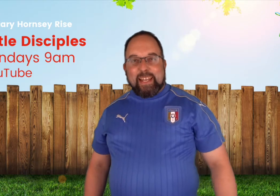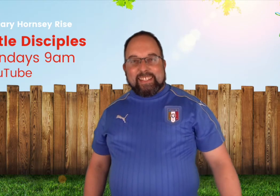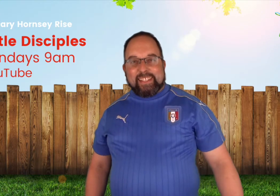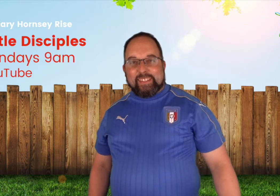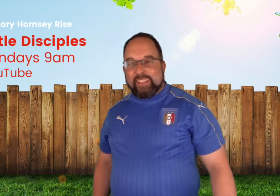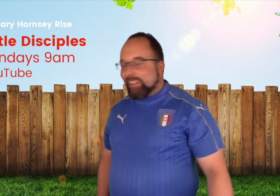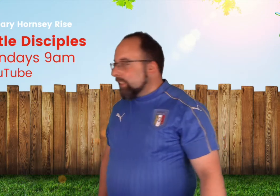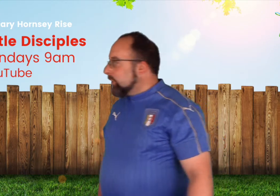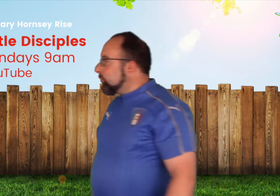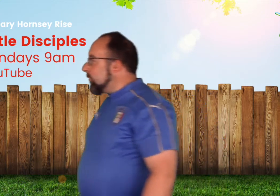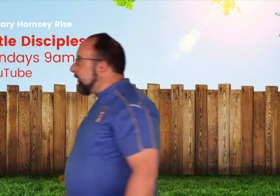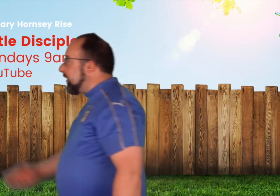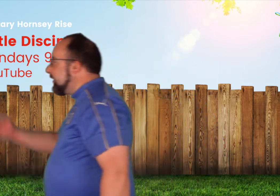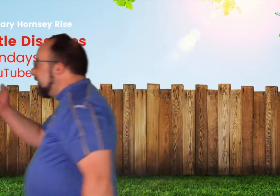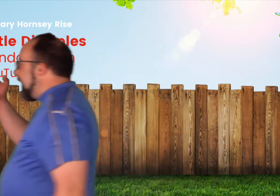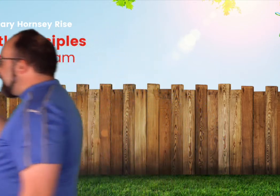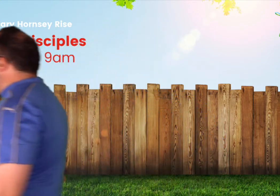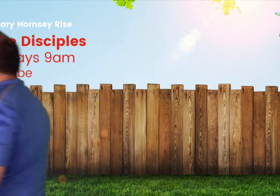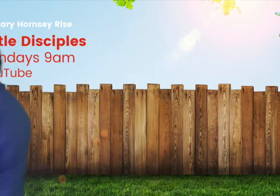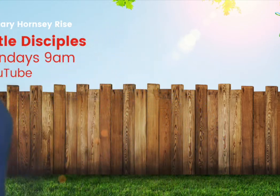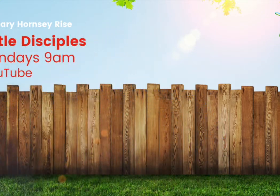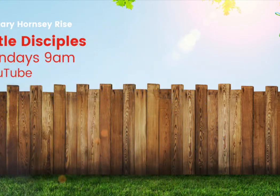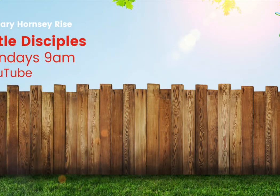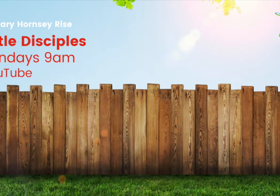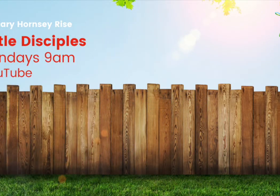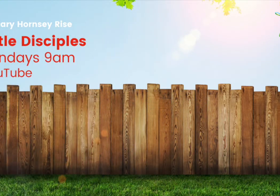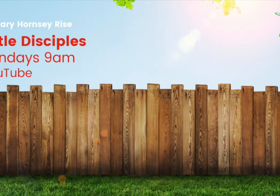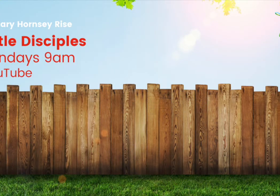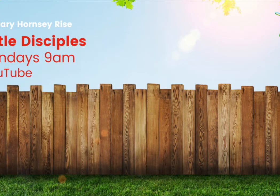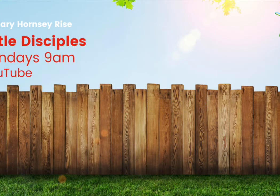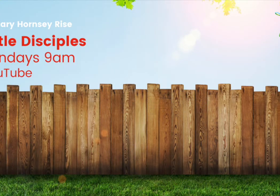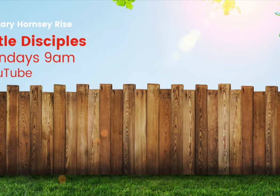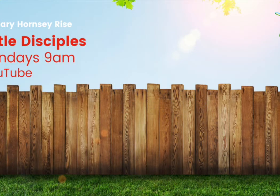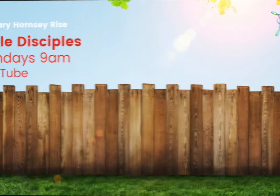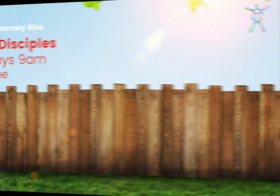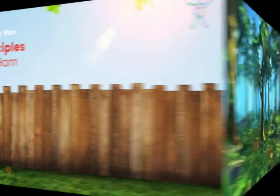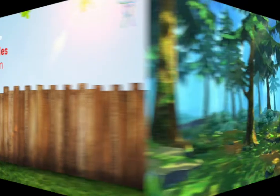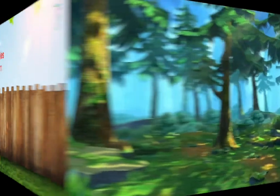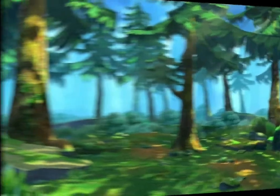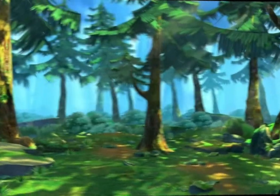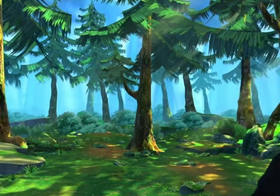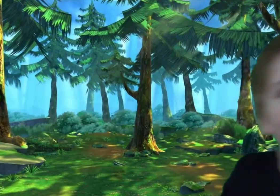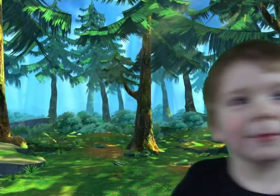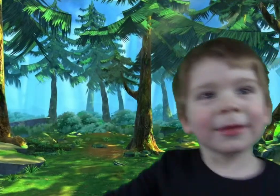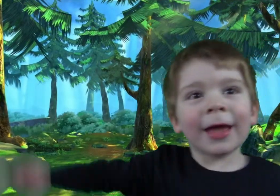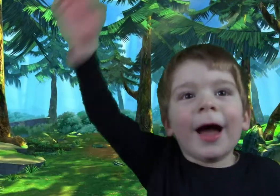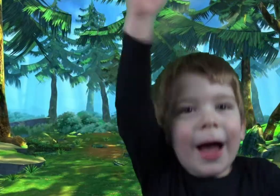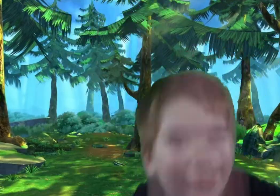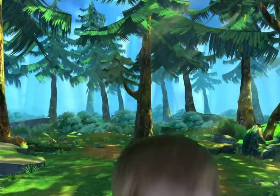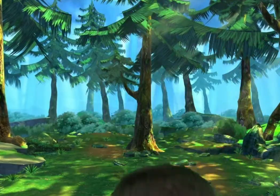you trevor i said no sugar what the my